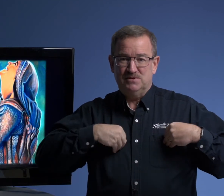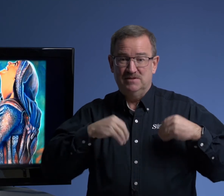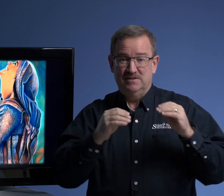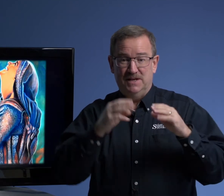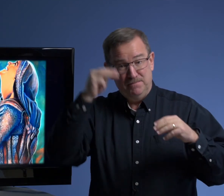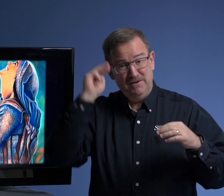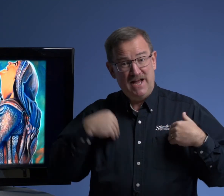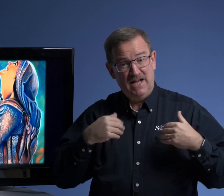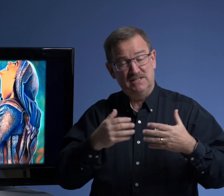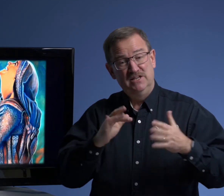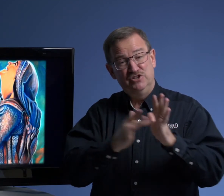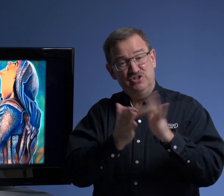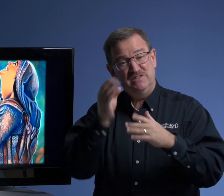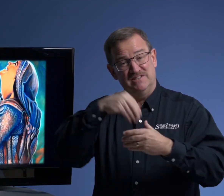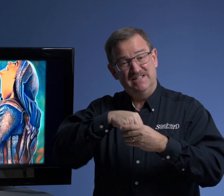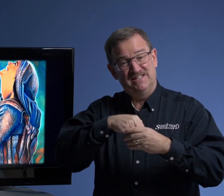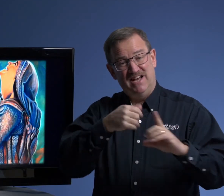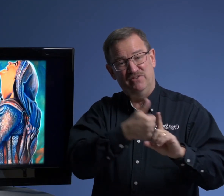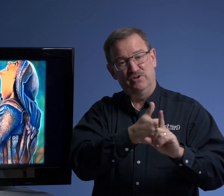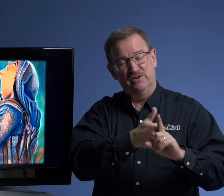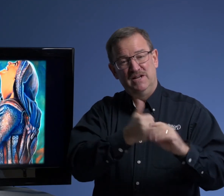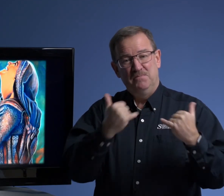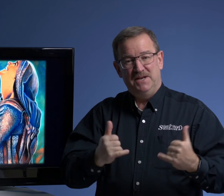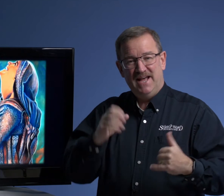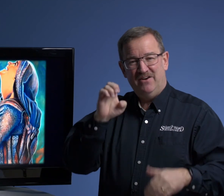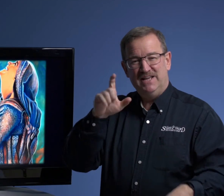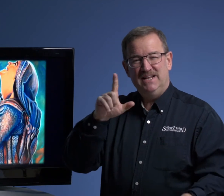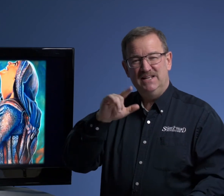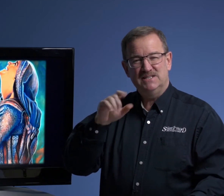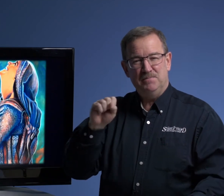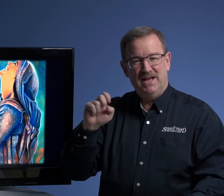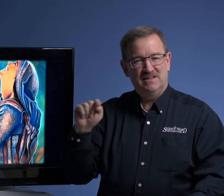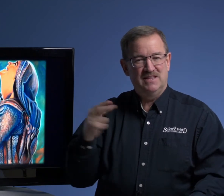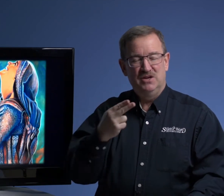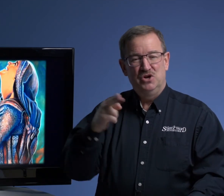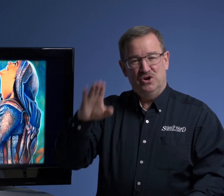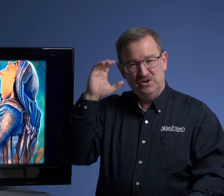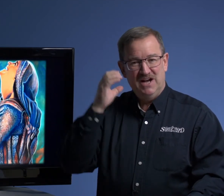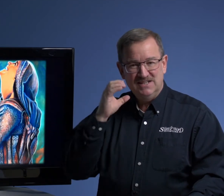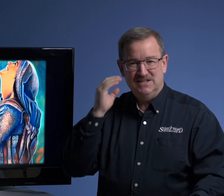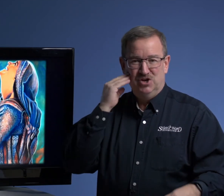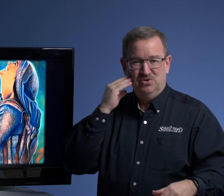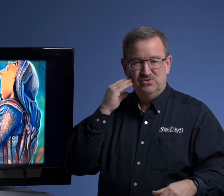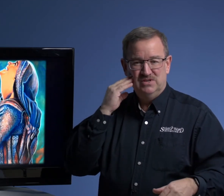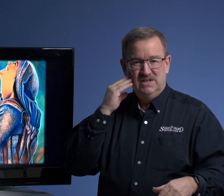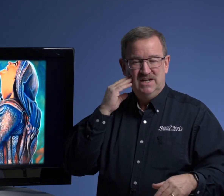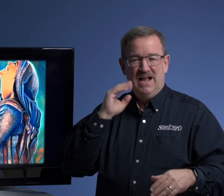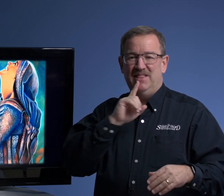that Mary has Jesus inside of her. But now Elizabeth, her cousin knows. And